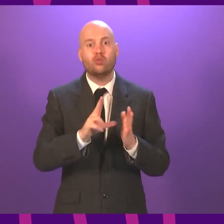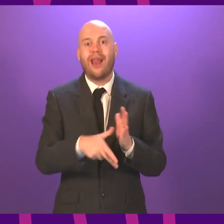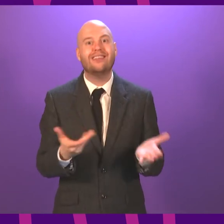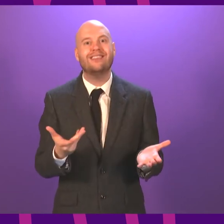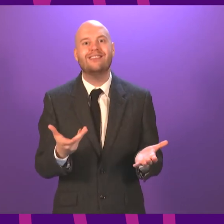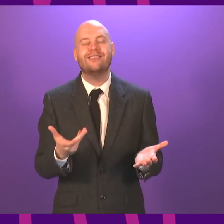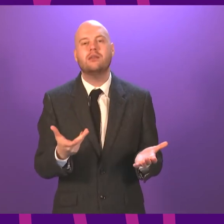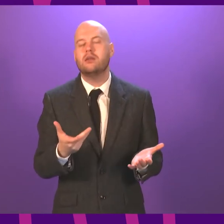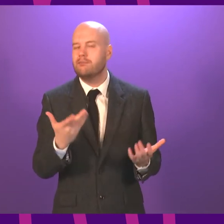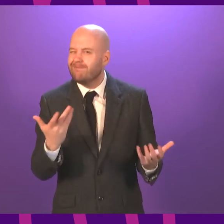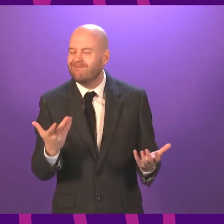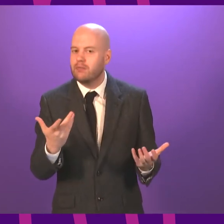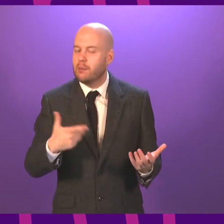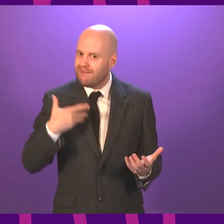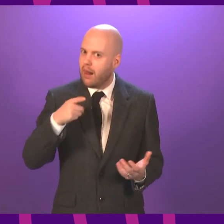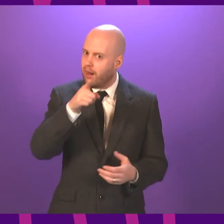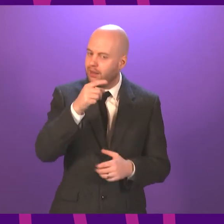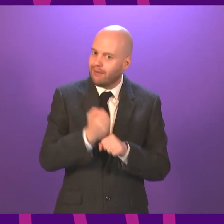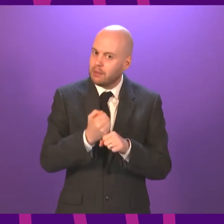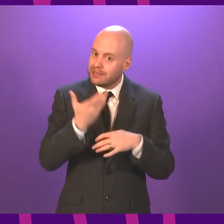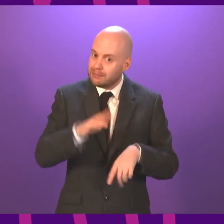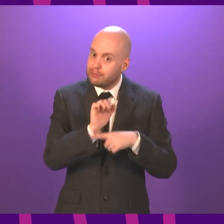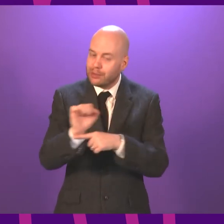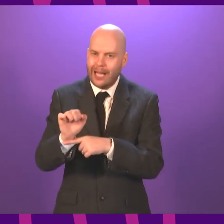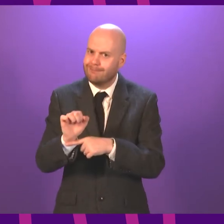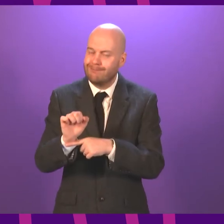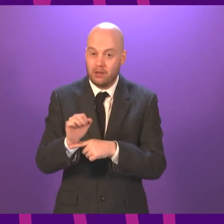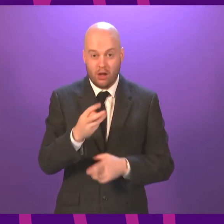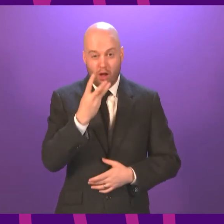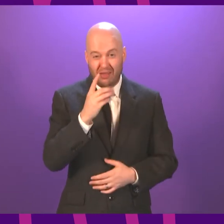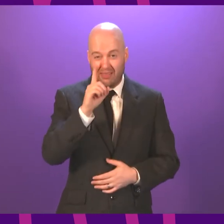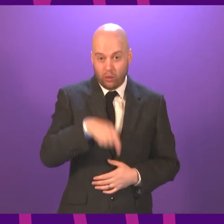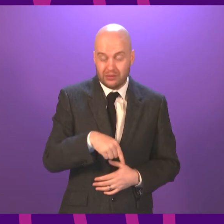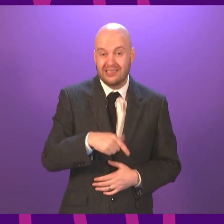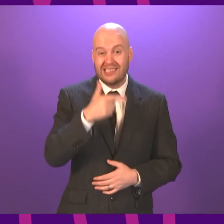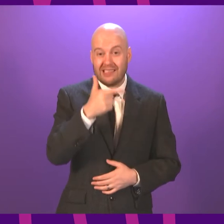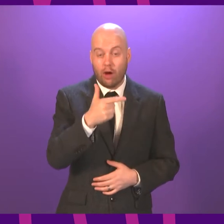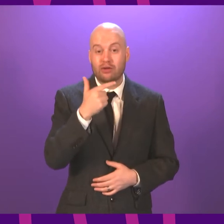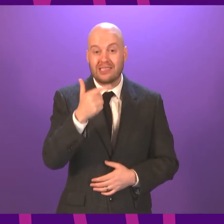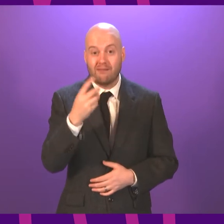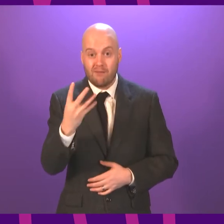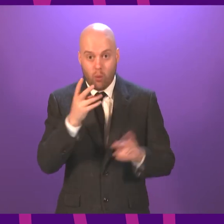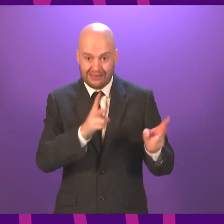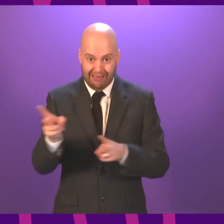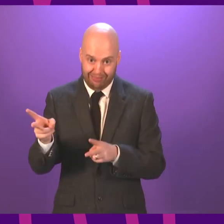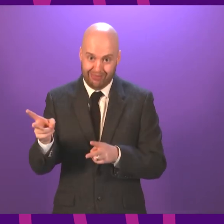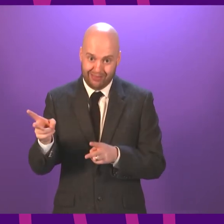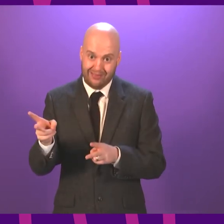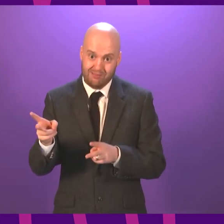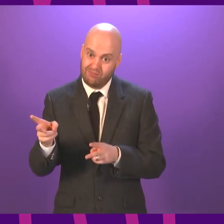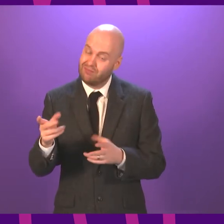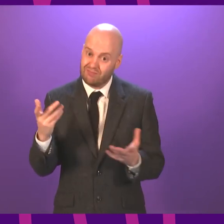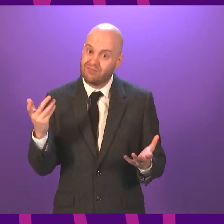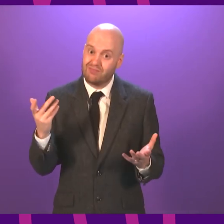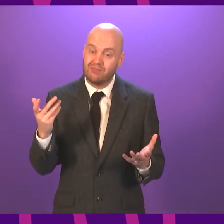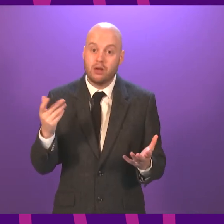not a protective ring. 3,774 deaths, a third of the total. So does the First Minister accept that these were